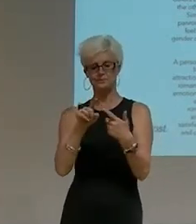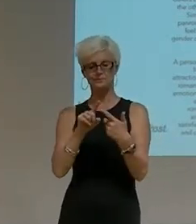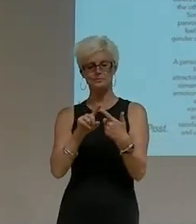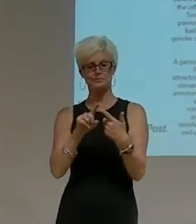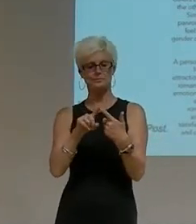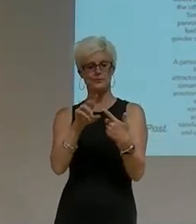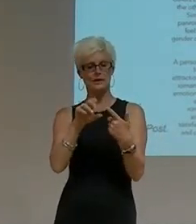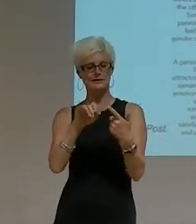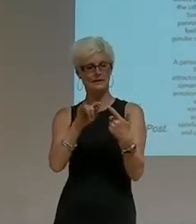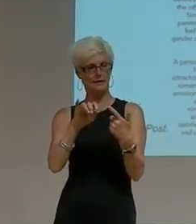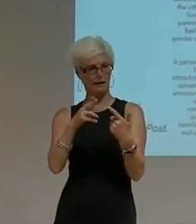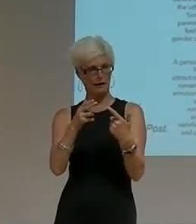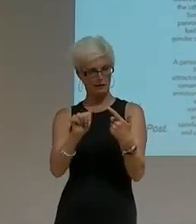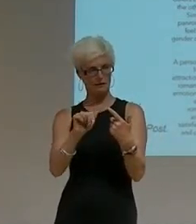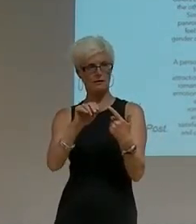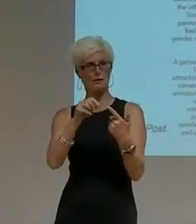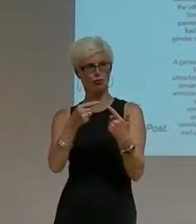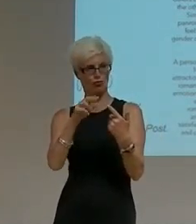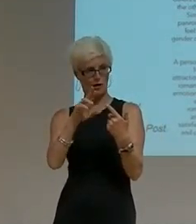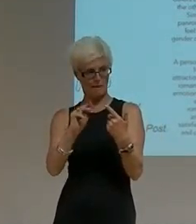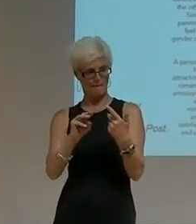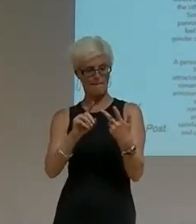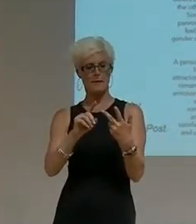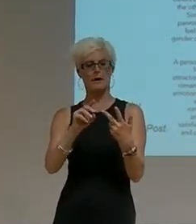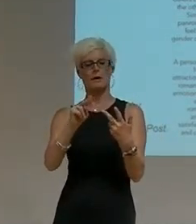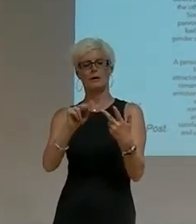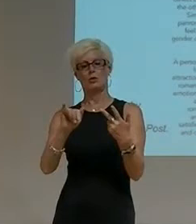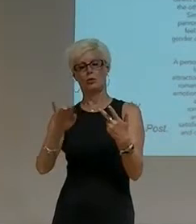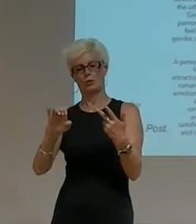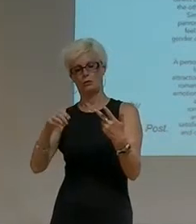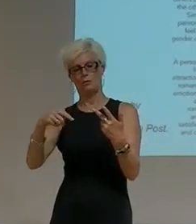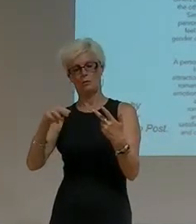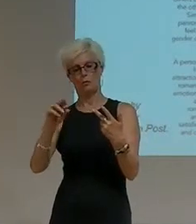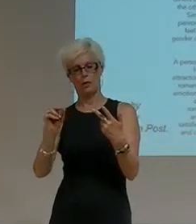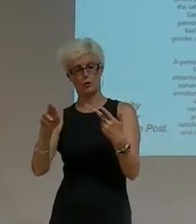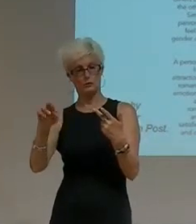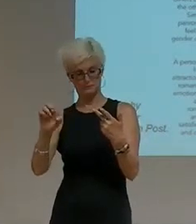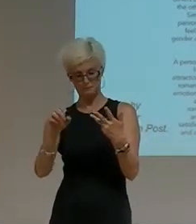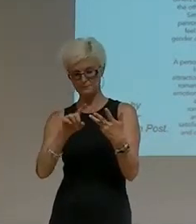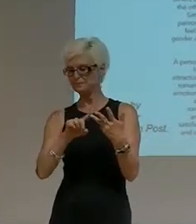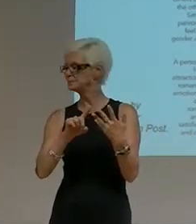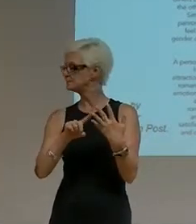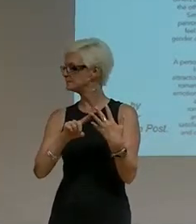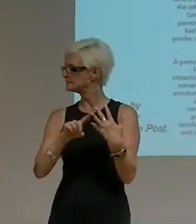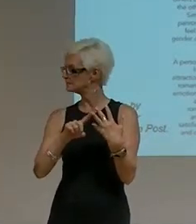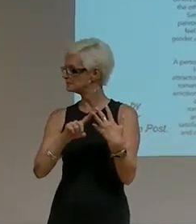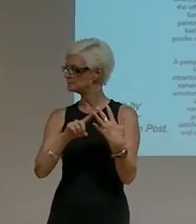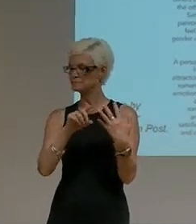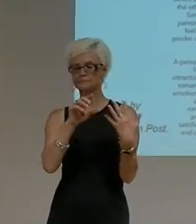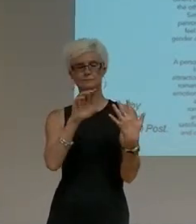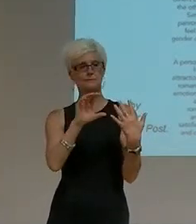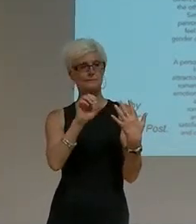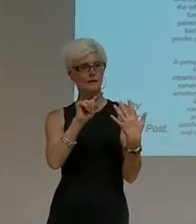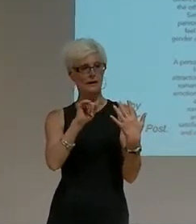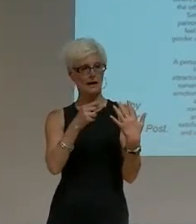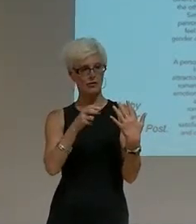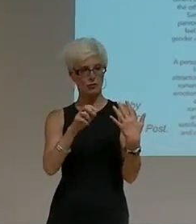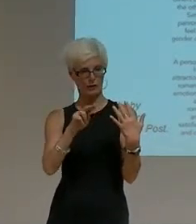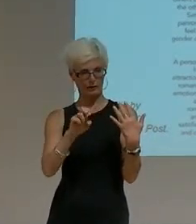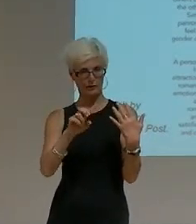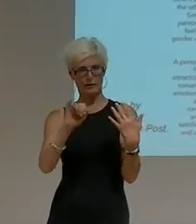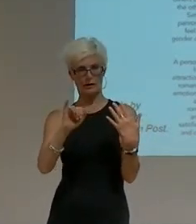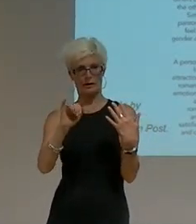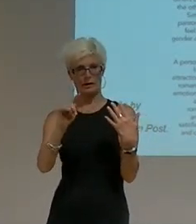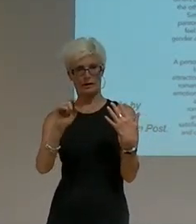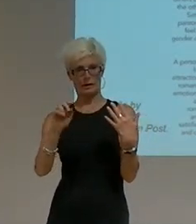Cynthia Graham and Nicole Proust, Catherine Eichen, et